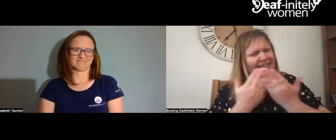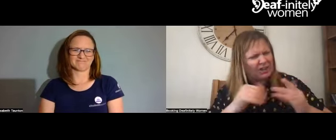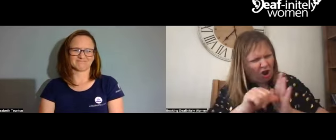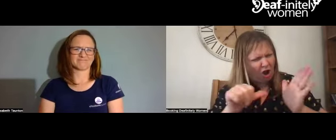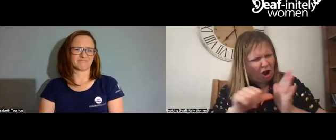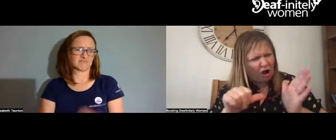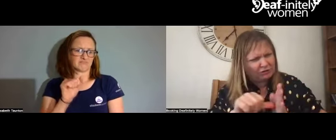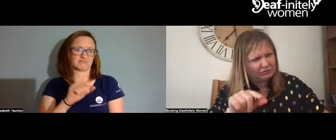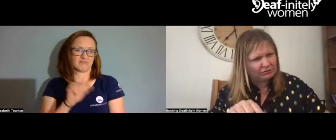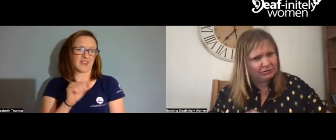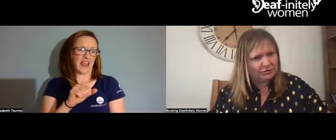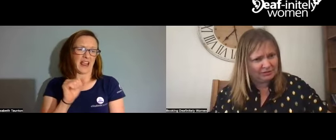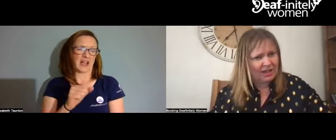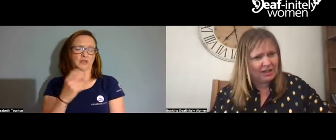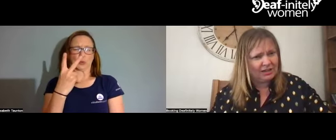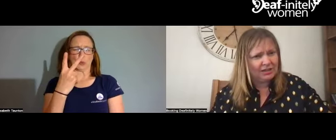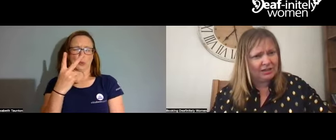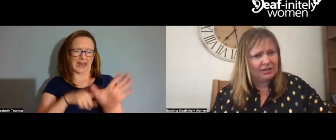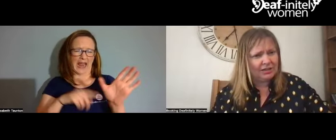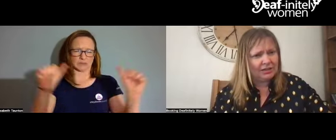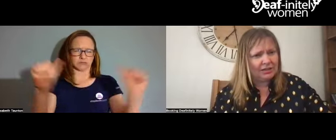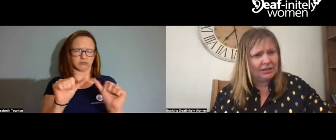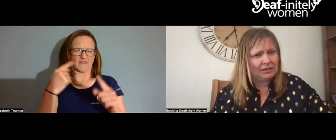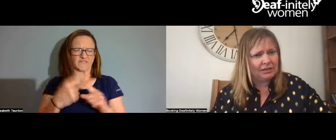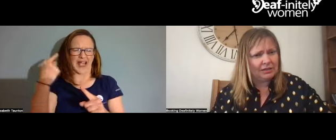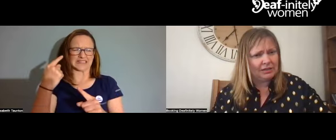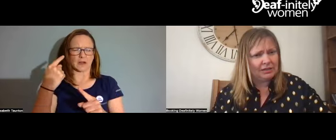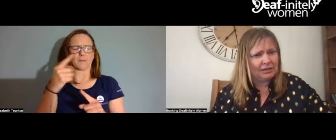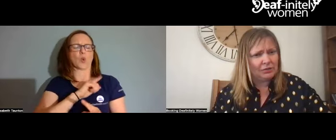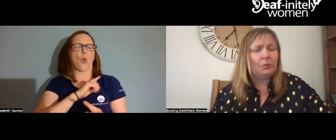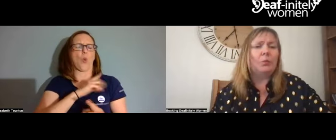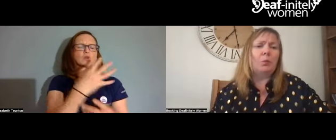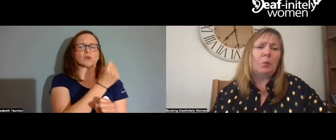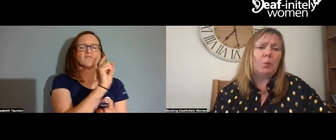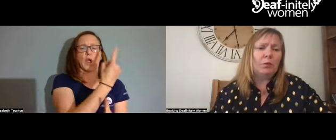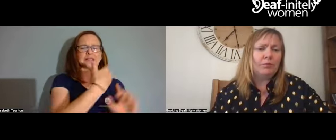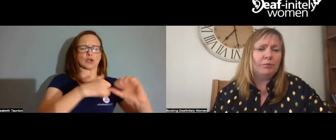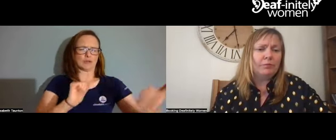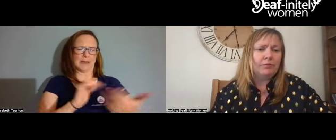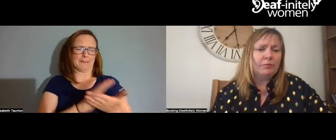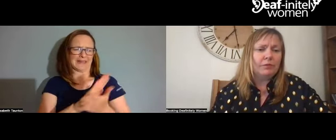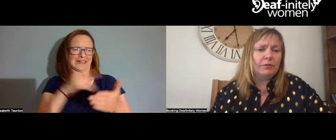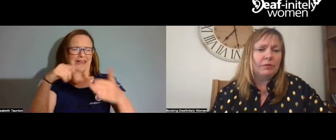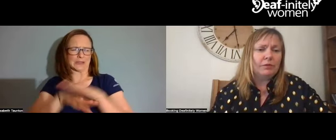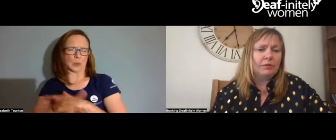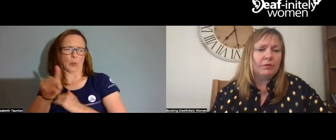Was it hard to study it? Yeah. Two years, very intensive study. Because I had a first degree degree.